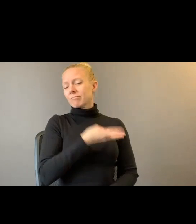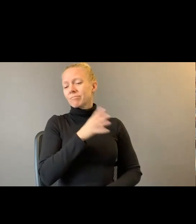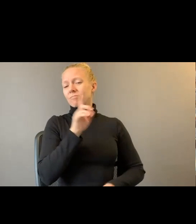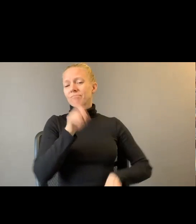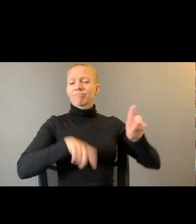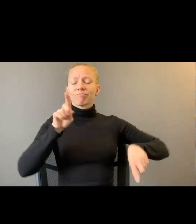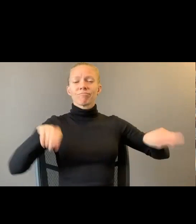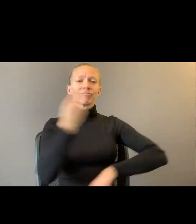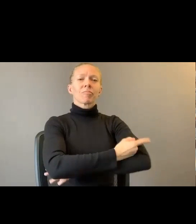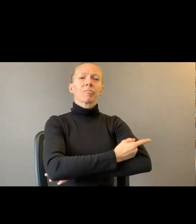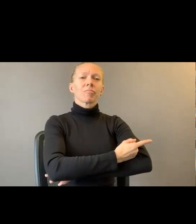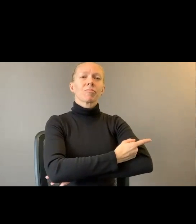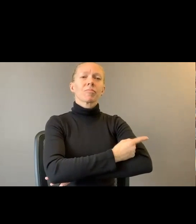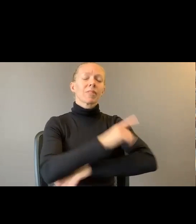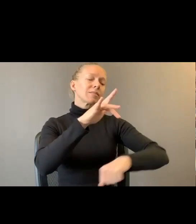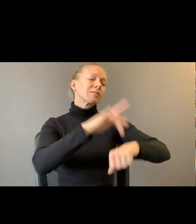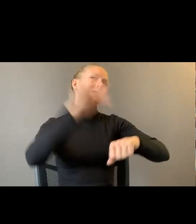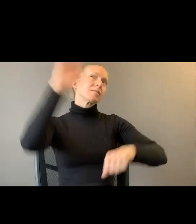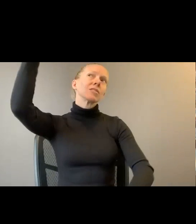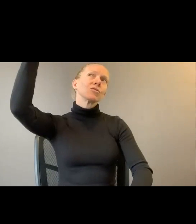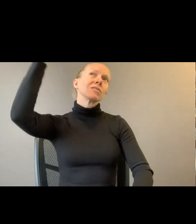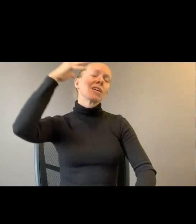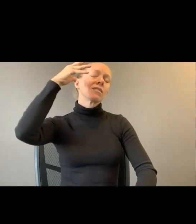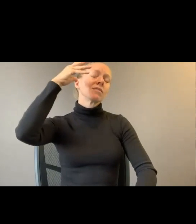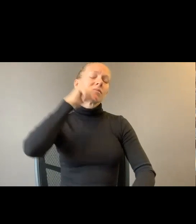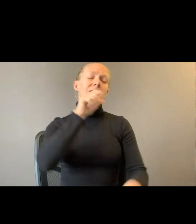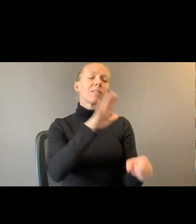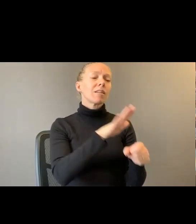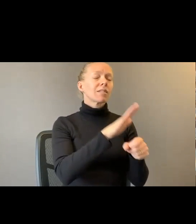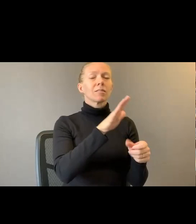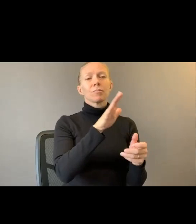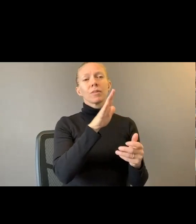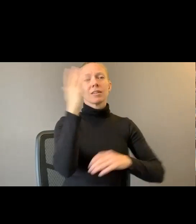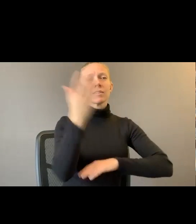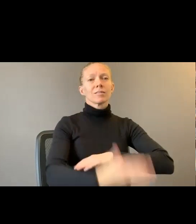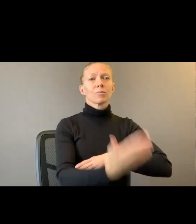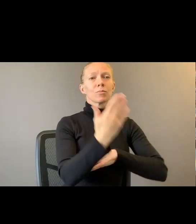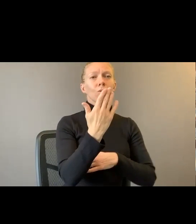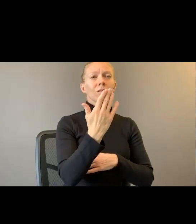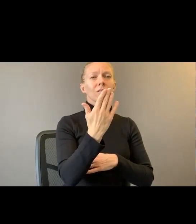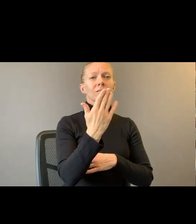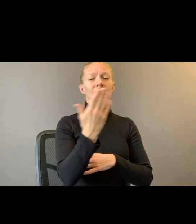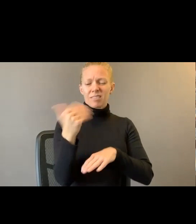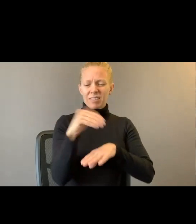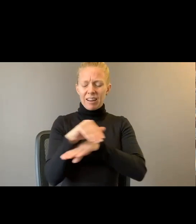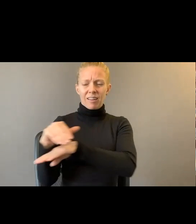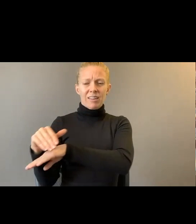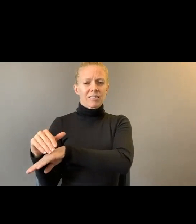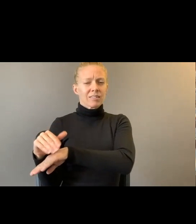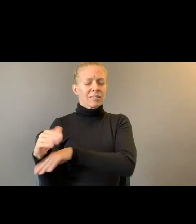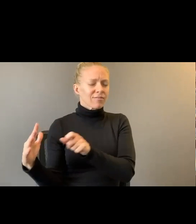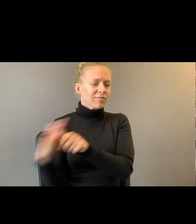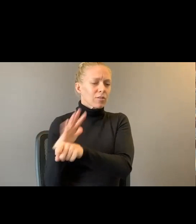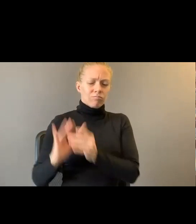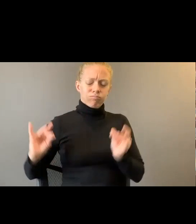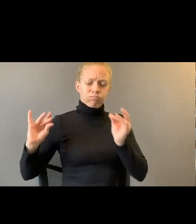uncommitted mornings. The night is full of message. I cannot read. I am too busy forgetting